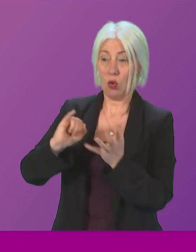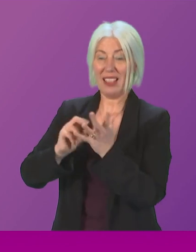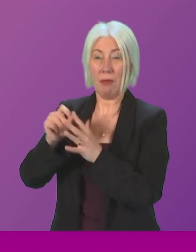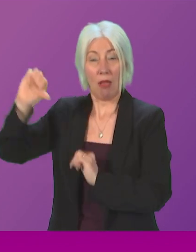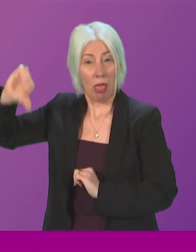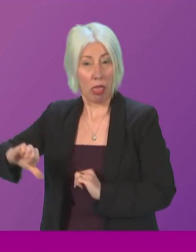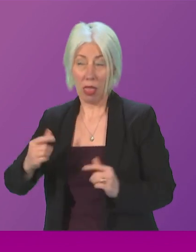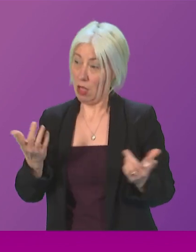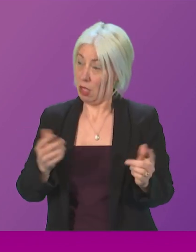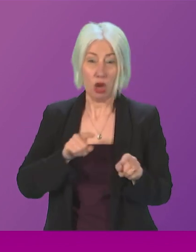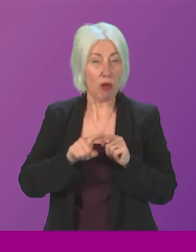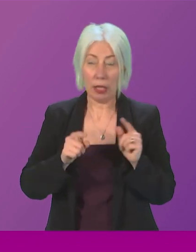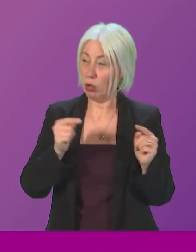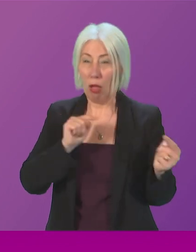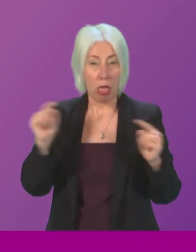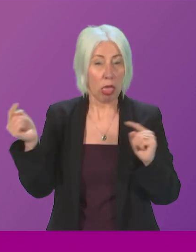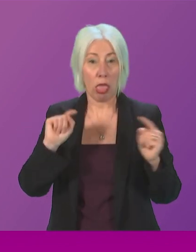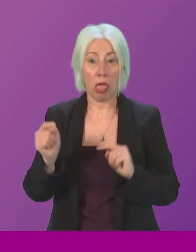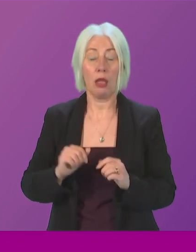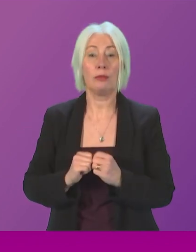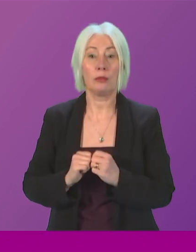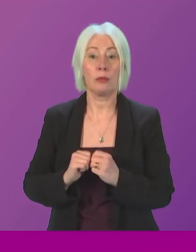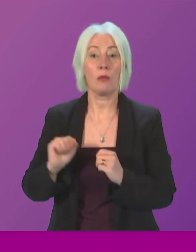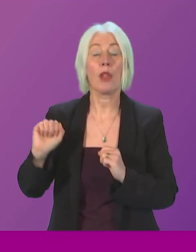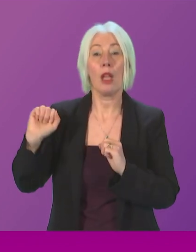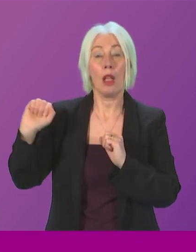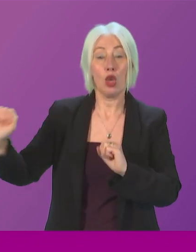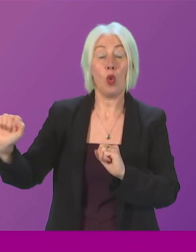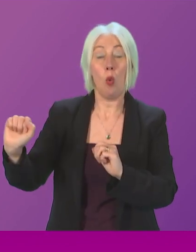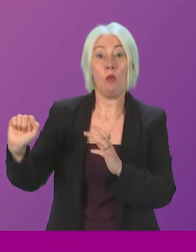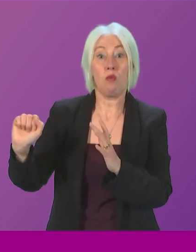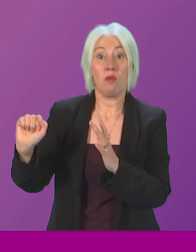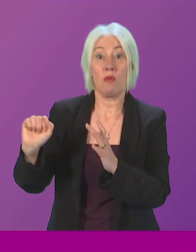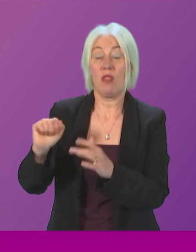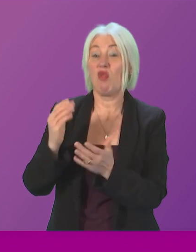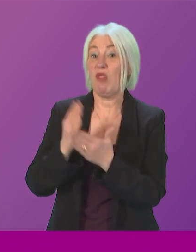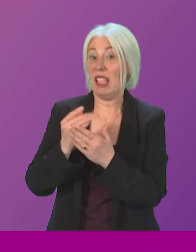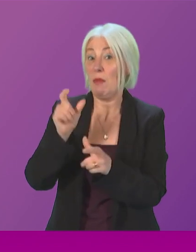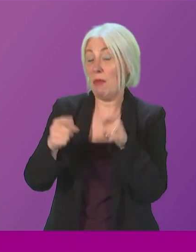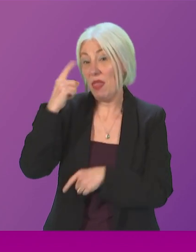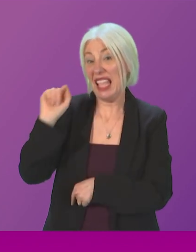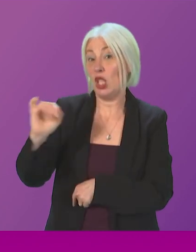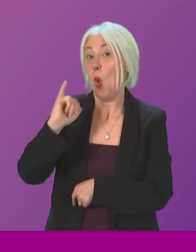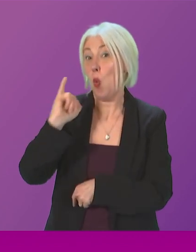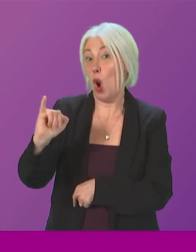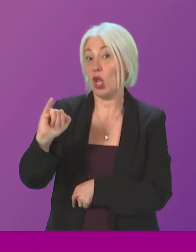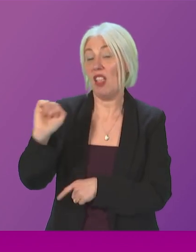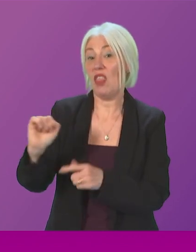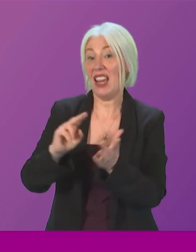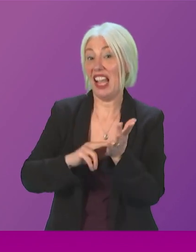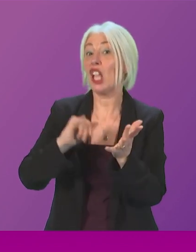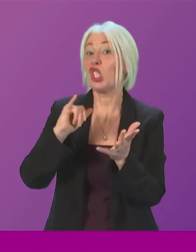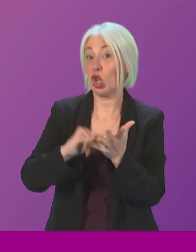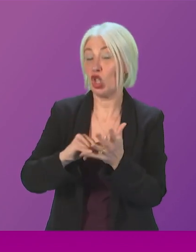best of all better than his predecessor 9% worse than his predecessor 41% a pale imitation